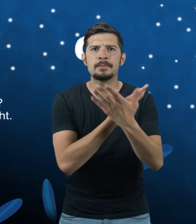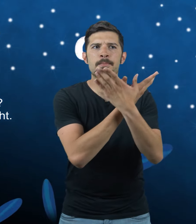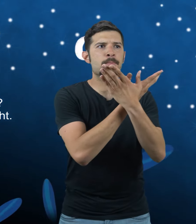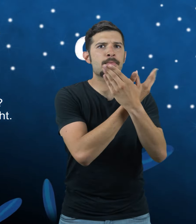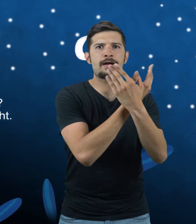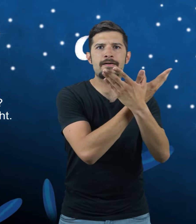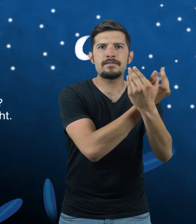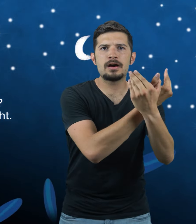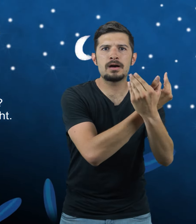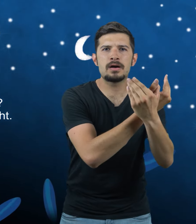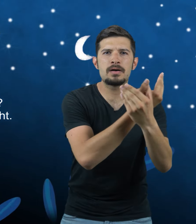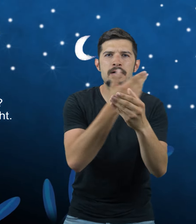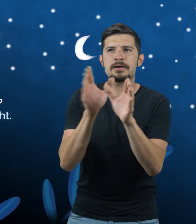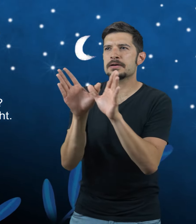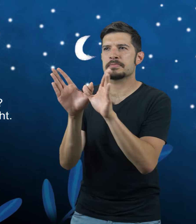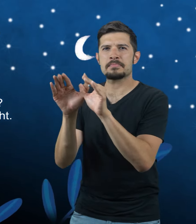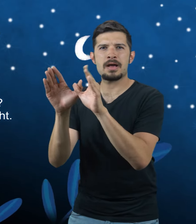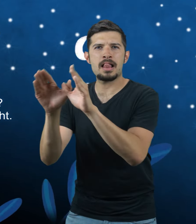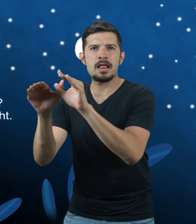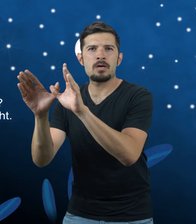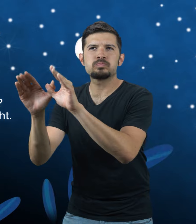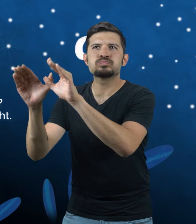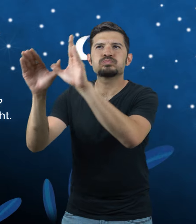butterfly or moth in flight.